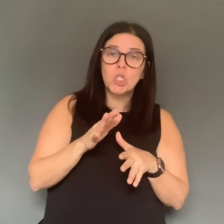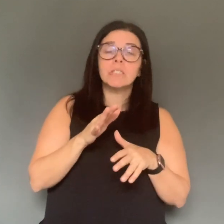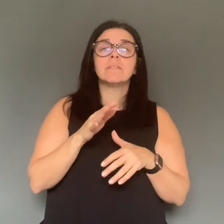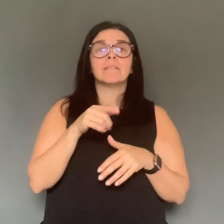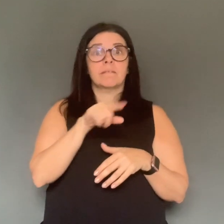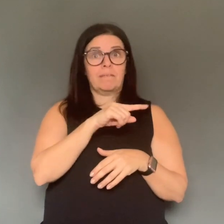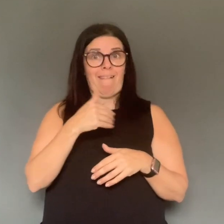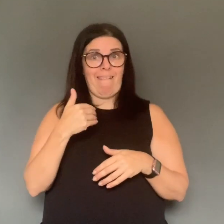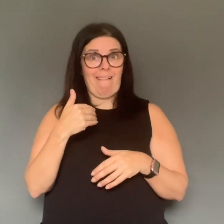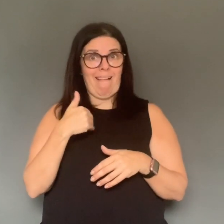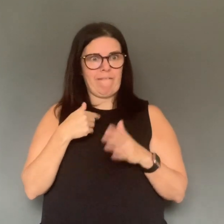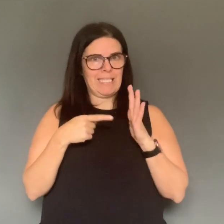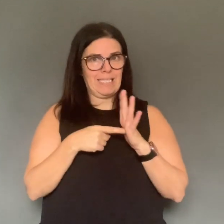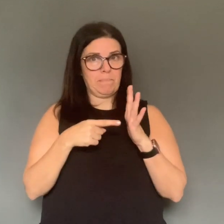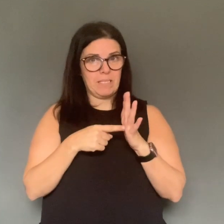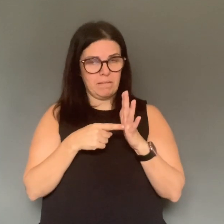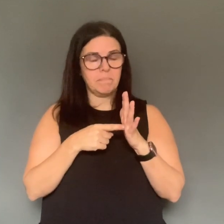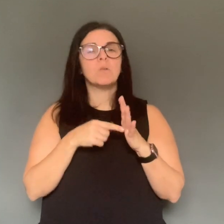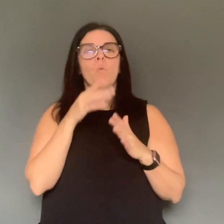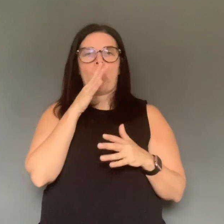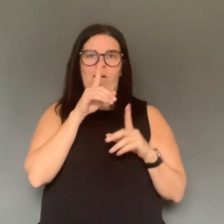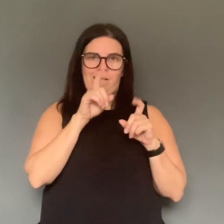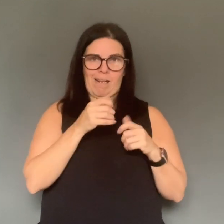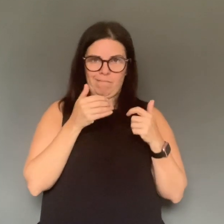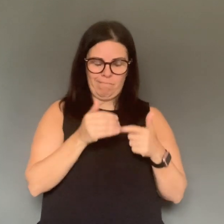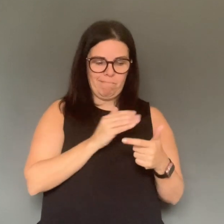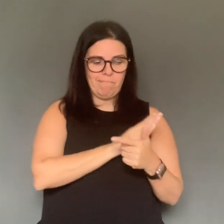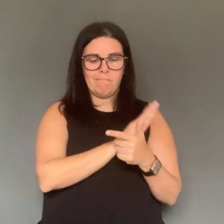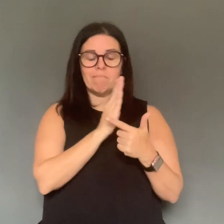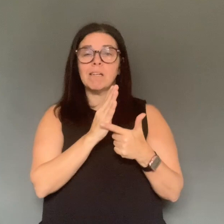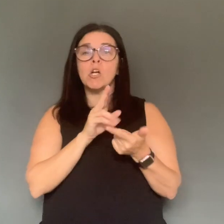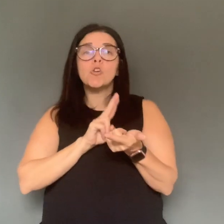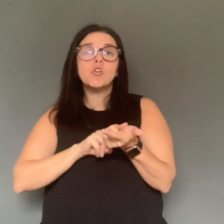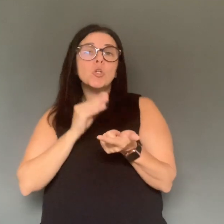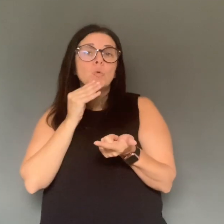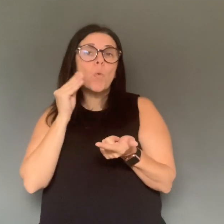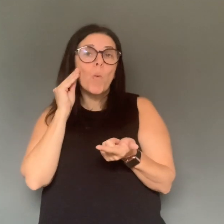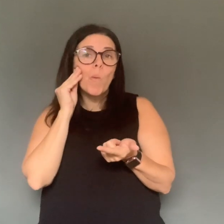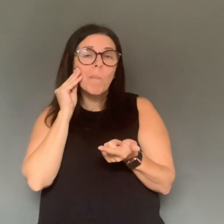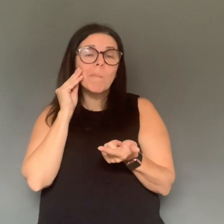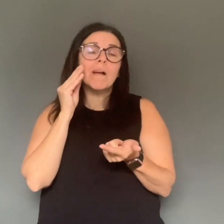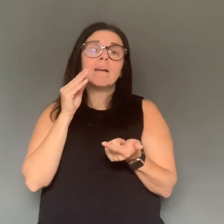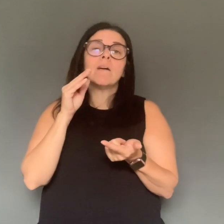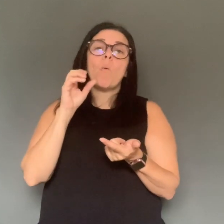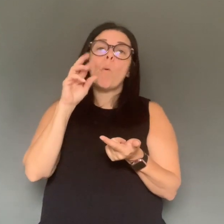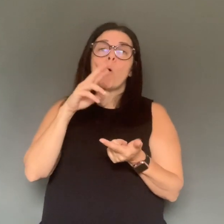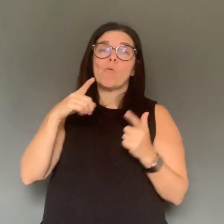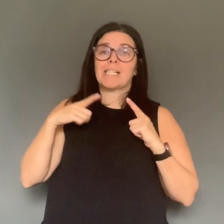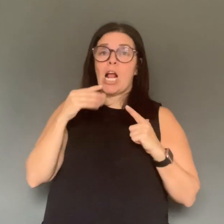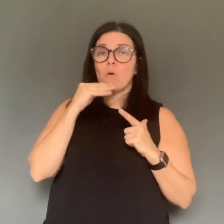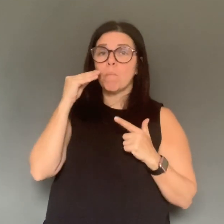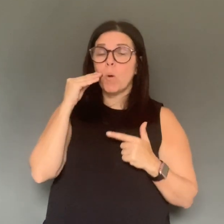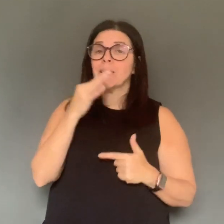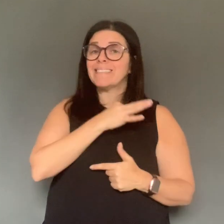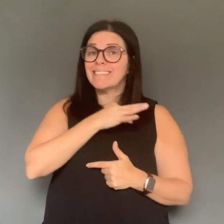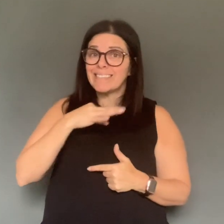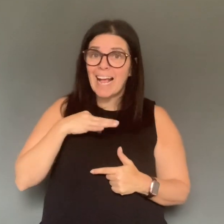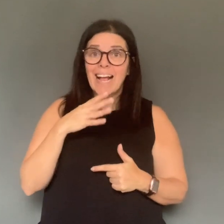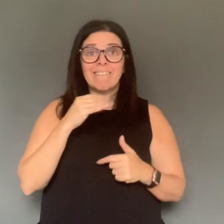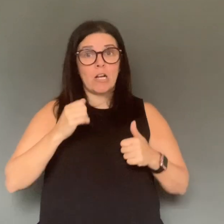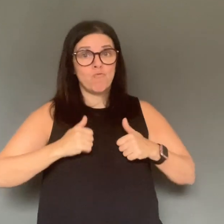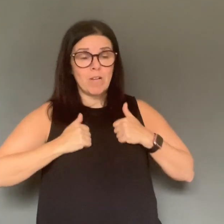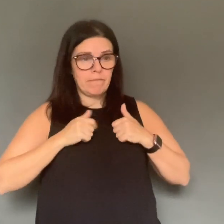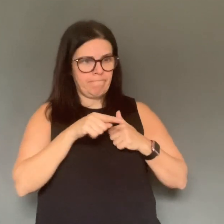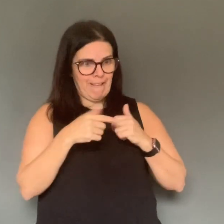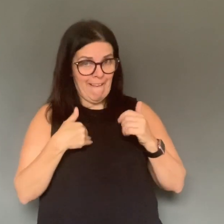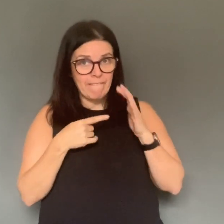communities. Symptomatic travelers identified at a point of entry to Canada. Please continue to visit